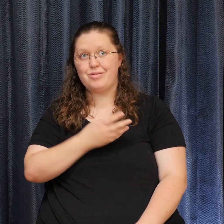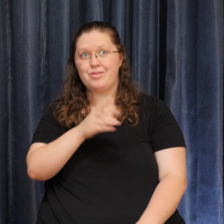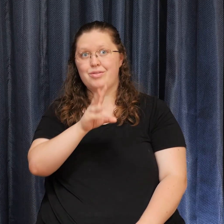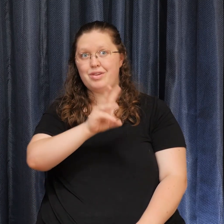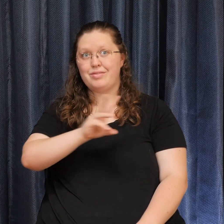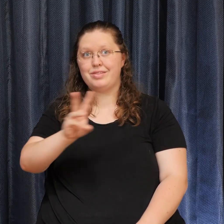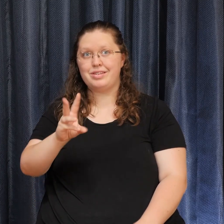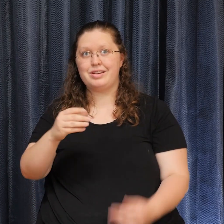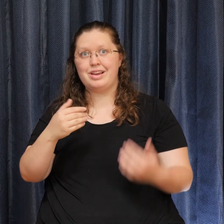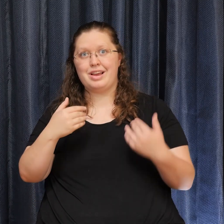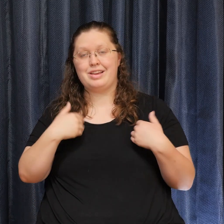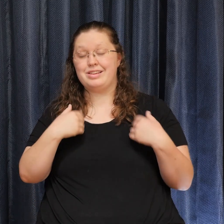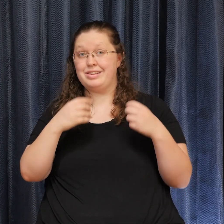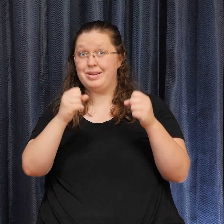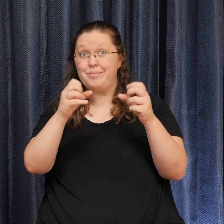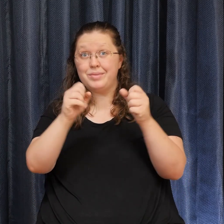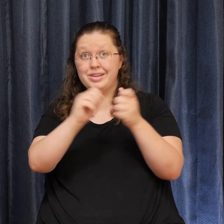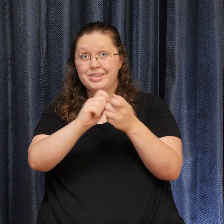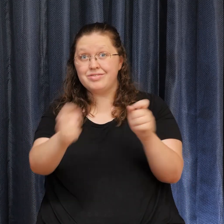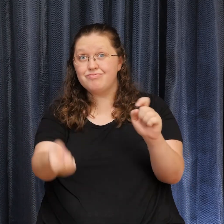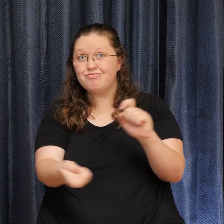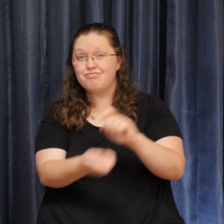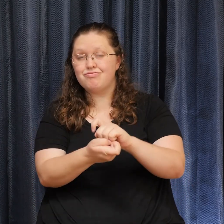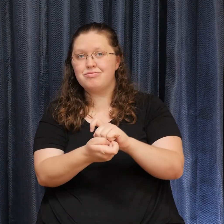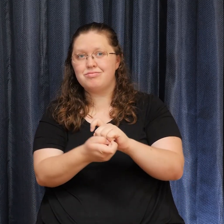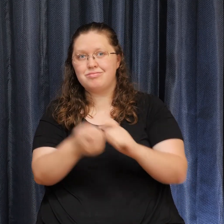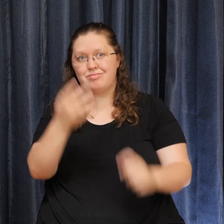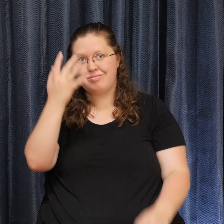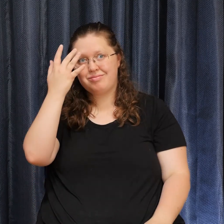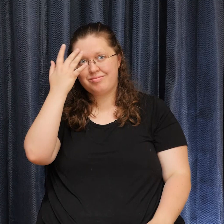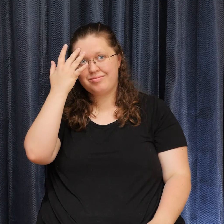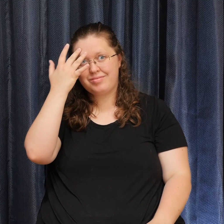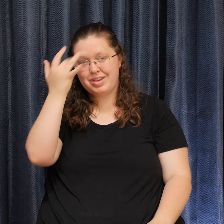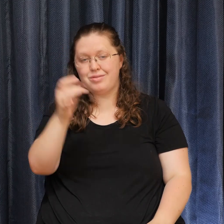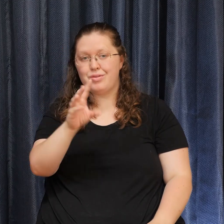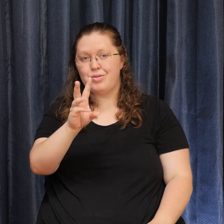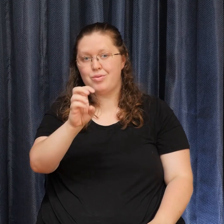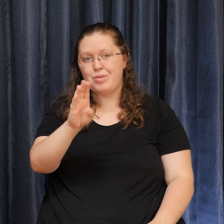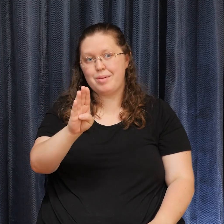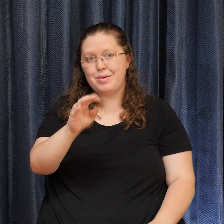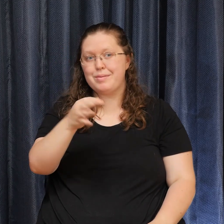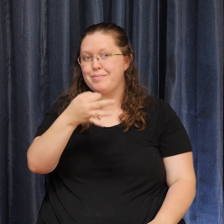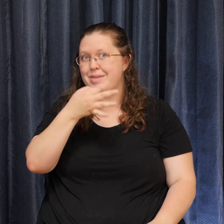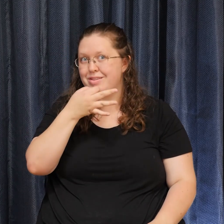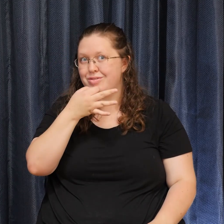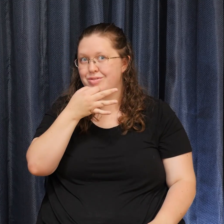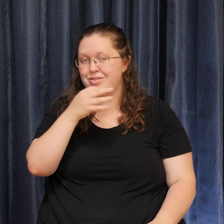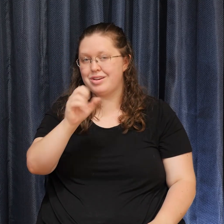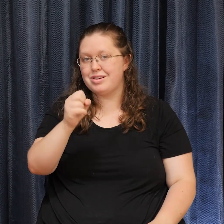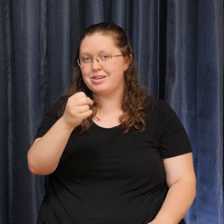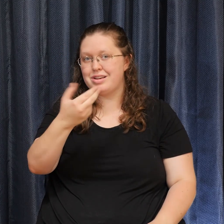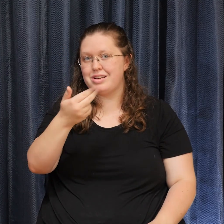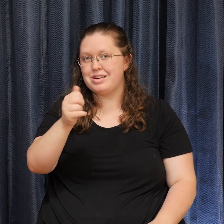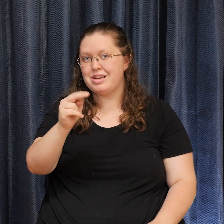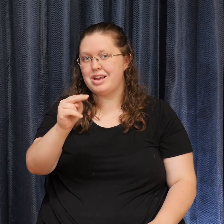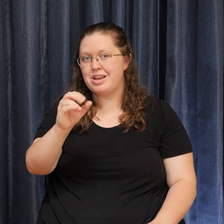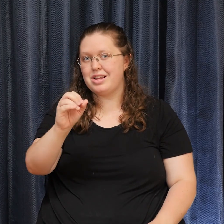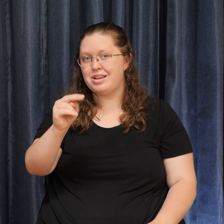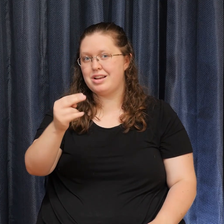facelift, thanks to our marketing manager and webmaster extraordinaire, Shannon Hamilton. Pop over, take a look,